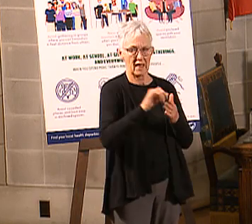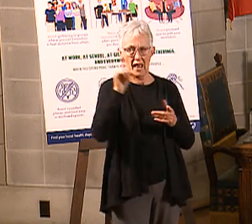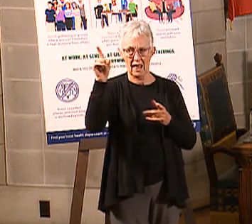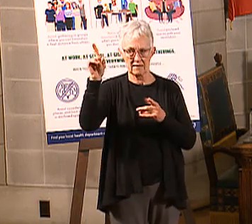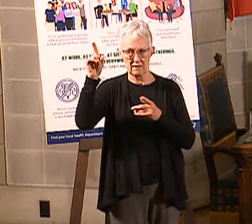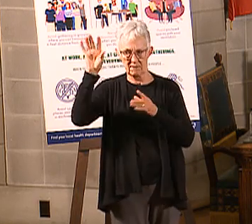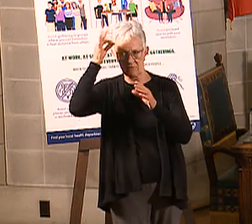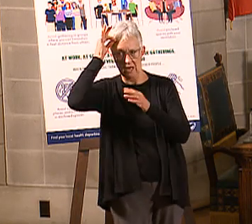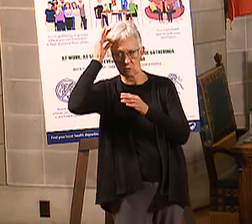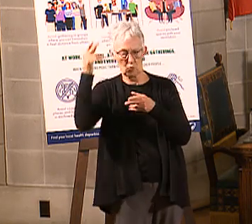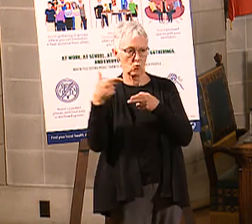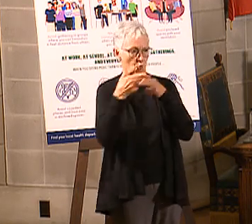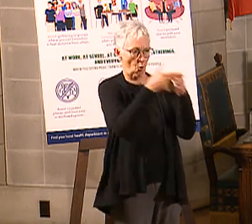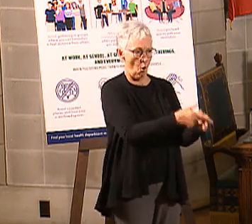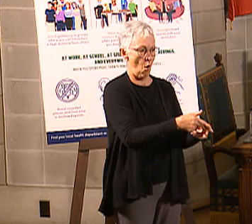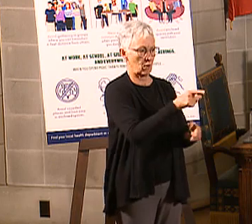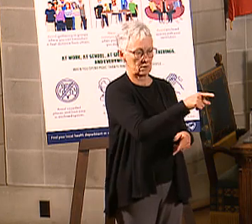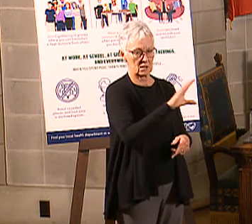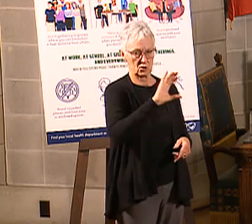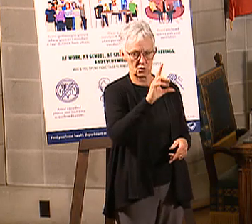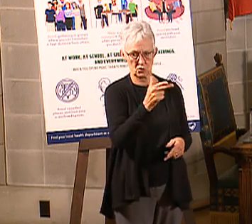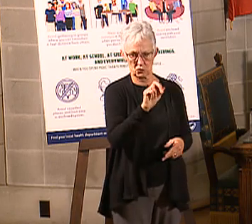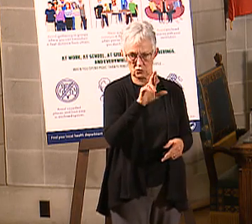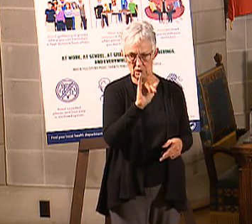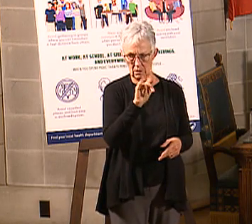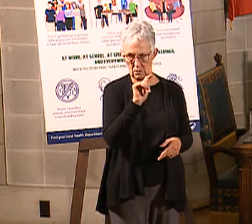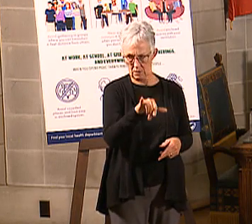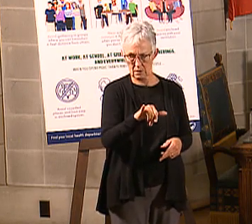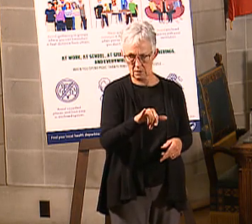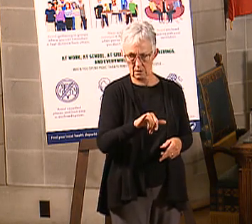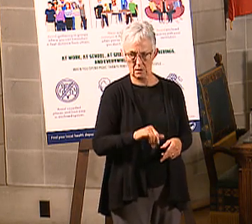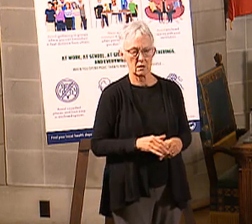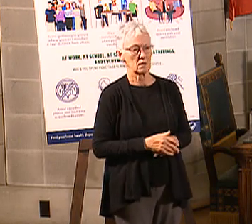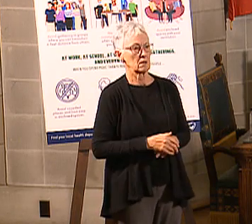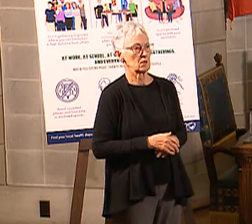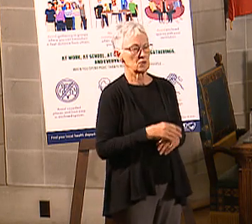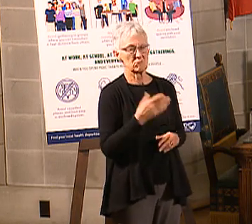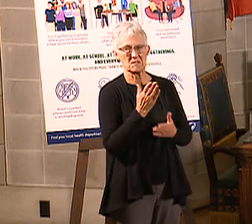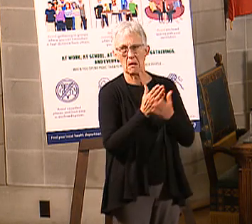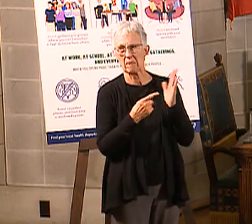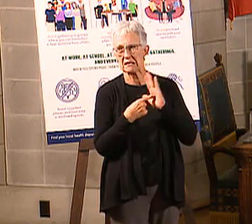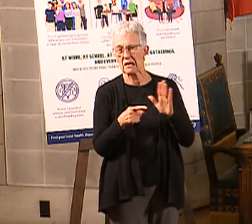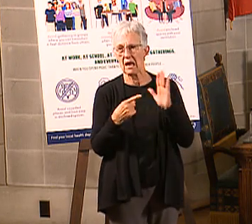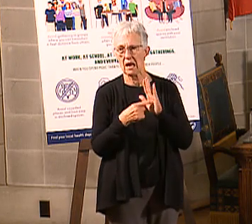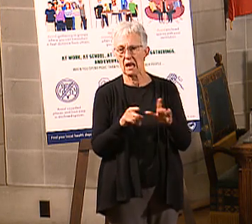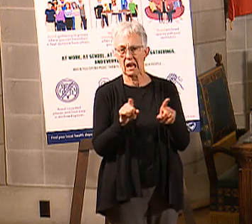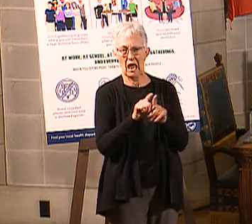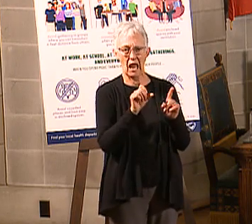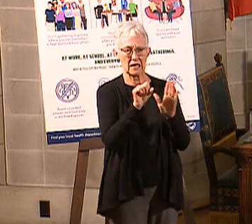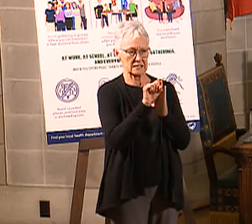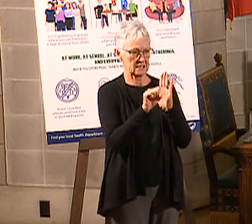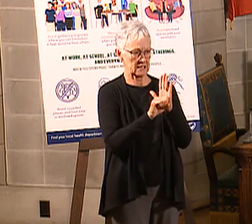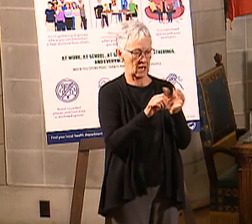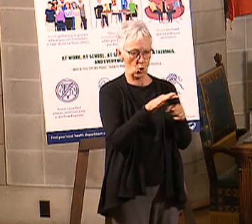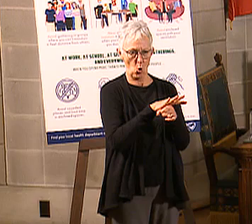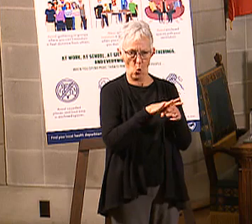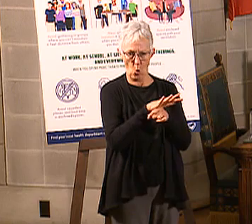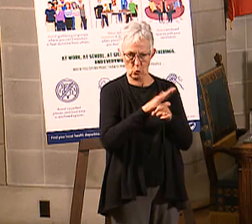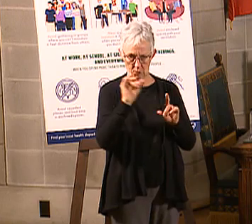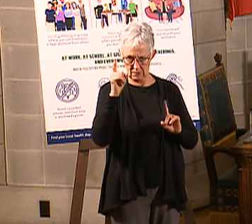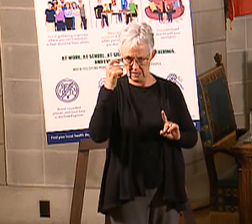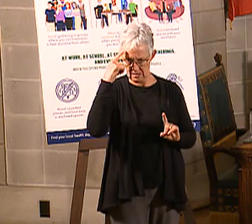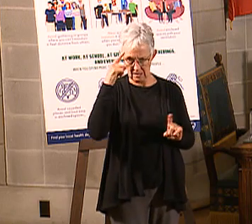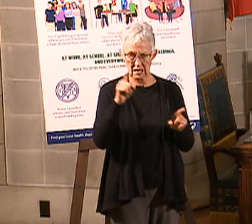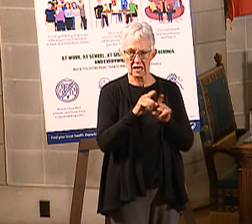charity, that is, they don't actually have to apply for it. They automatically get it. And the best examples of those are state or local governments, like if you're